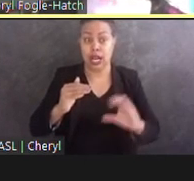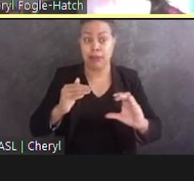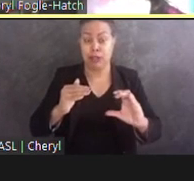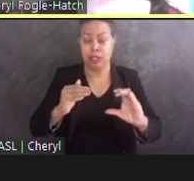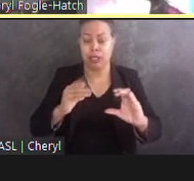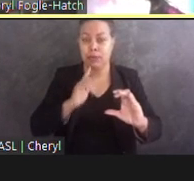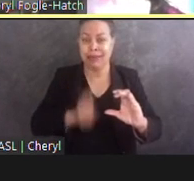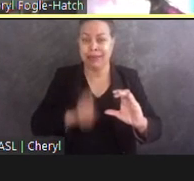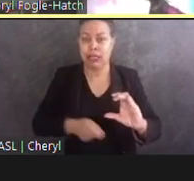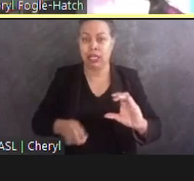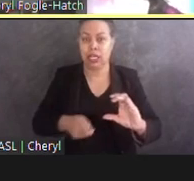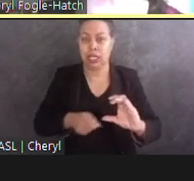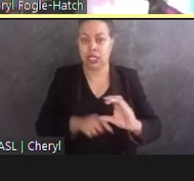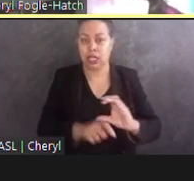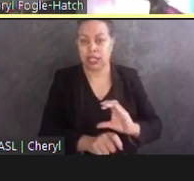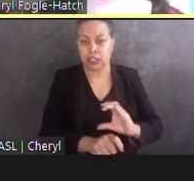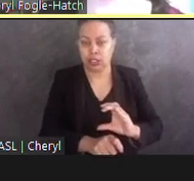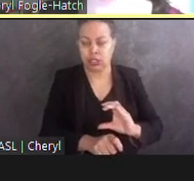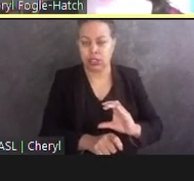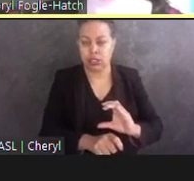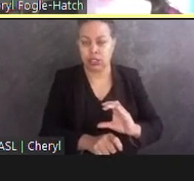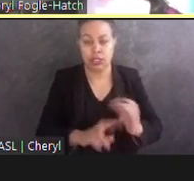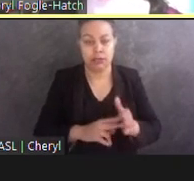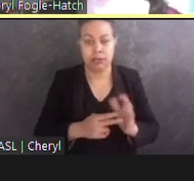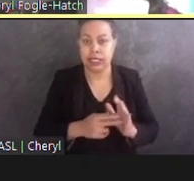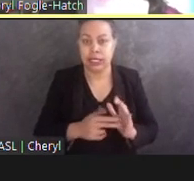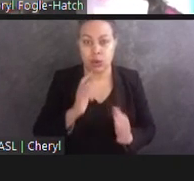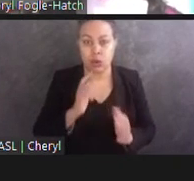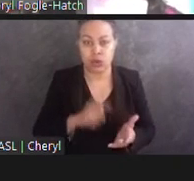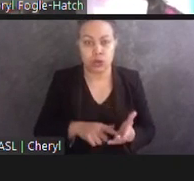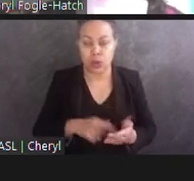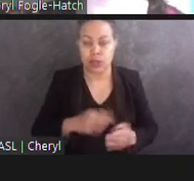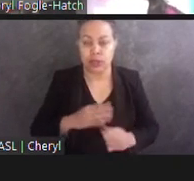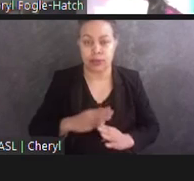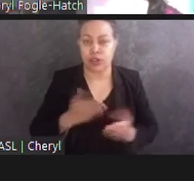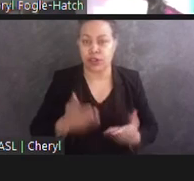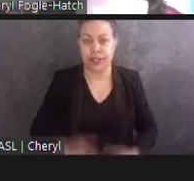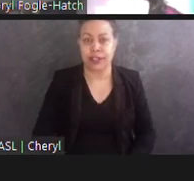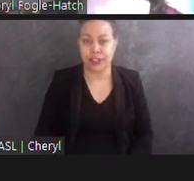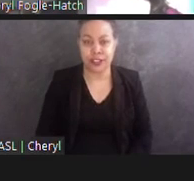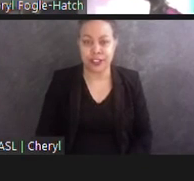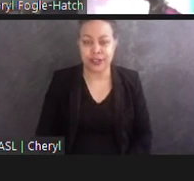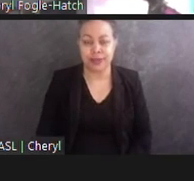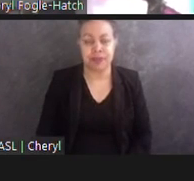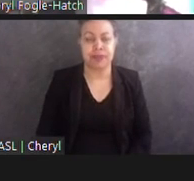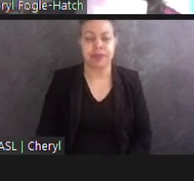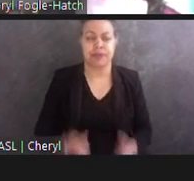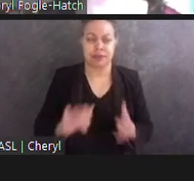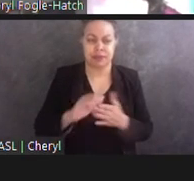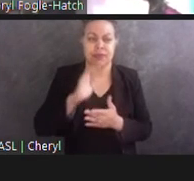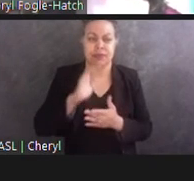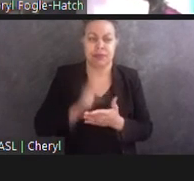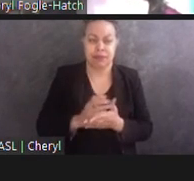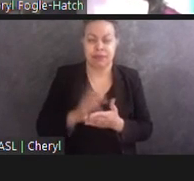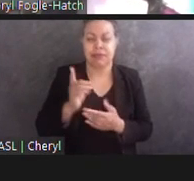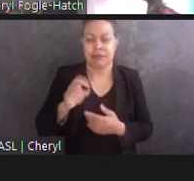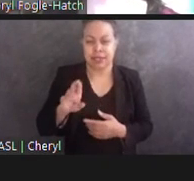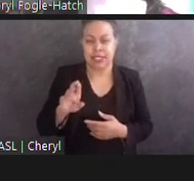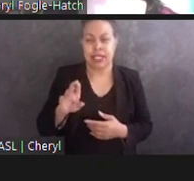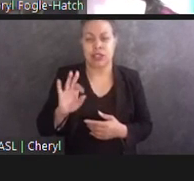person will not detect it. Audio description. In this picture, Dr. Fogel Hatch stands in front